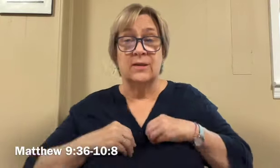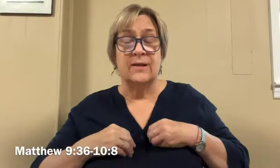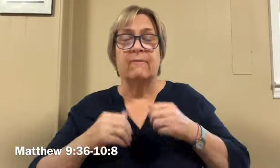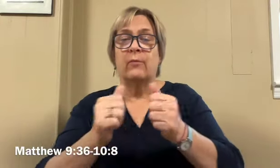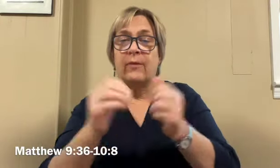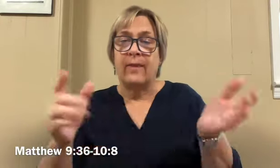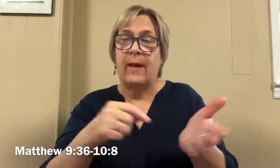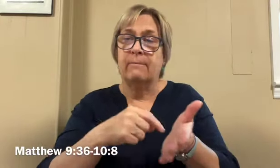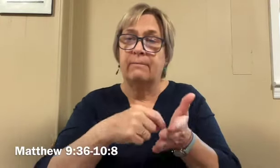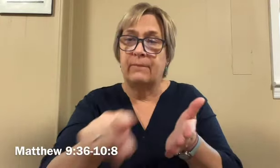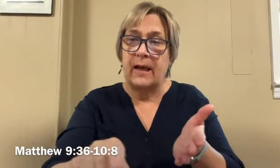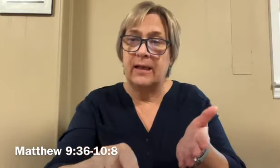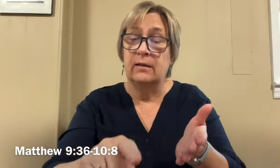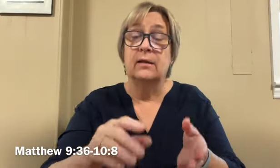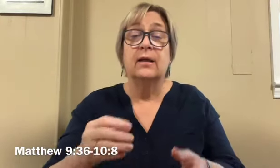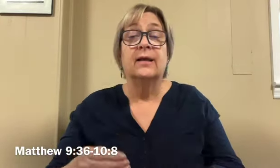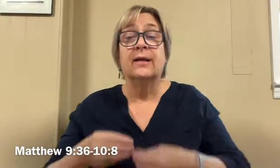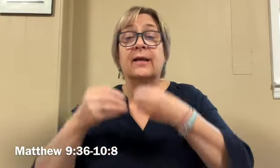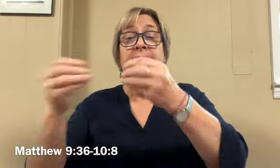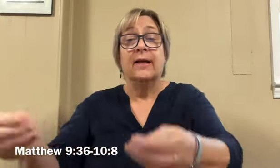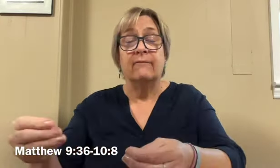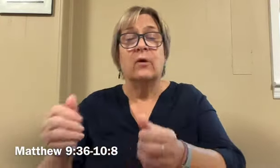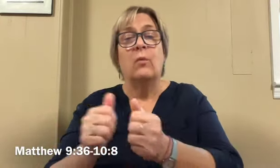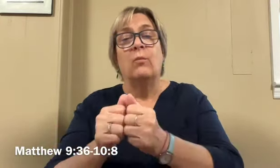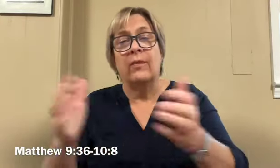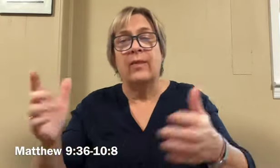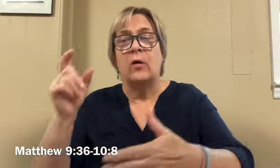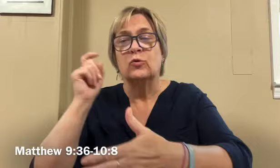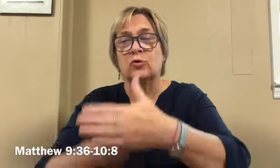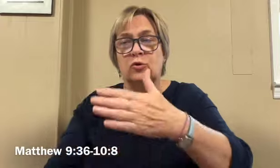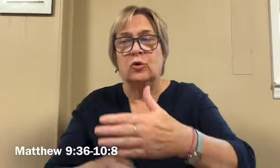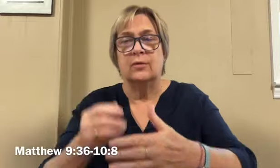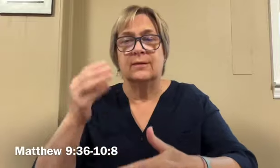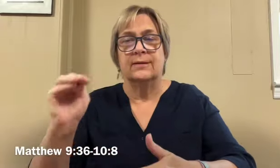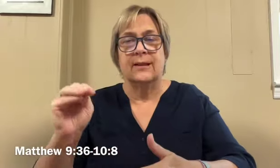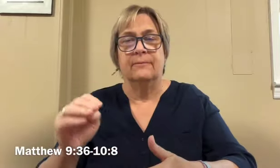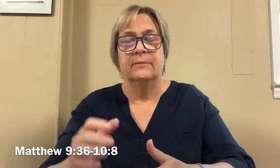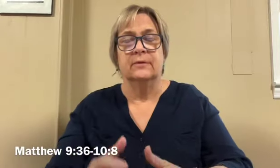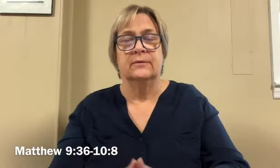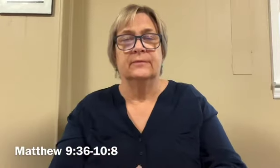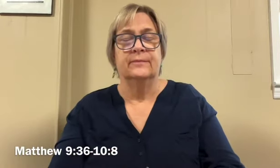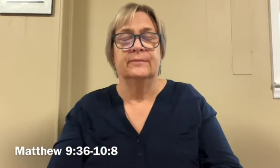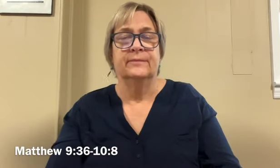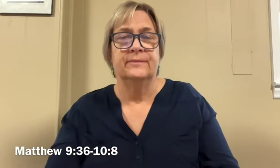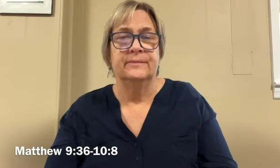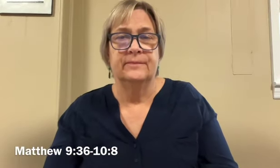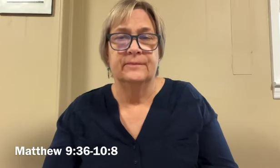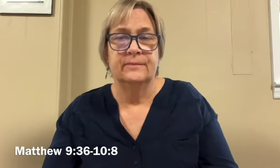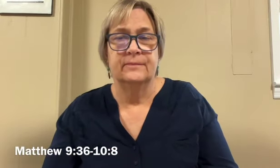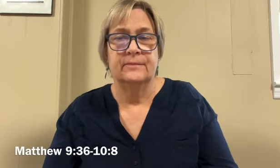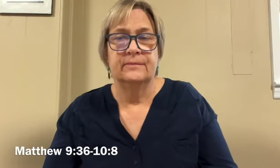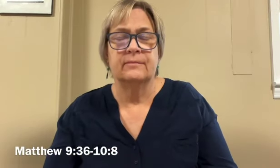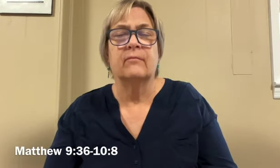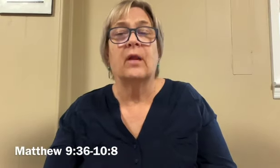Without cost, you have received. Without cost, you are to give.